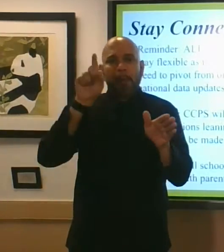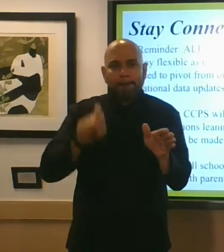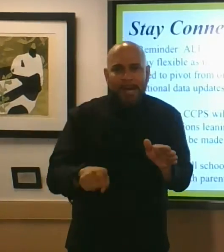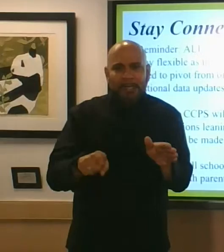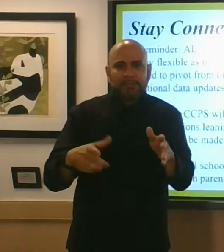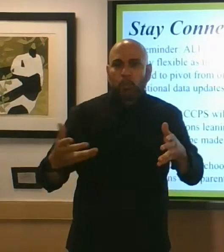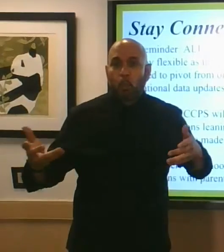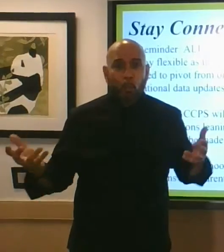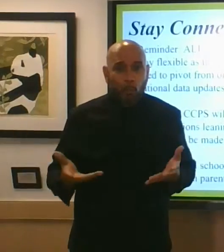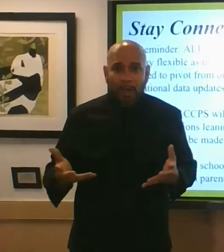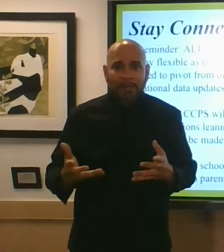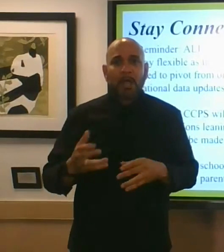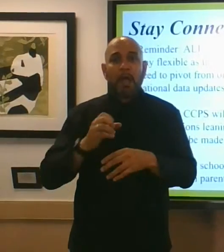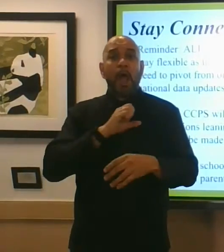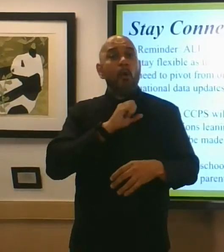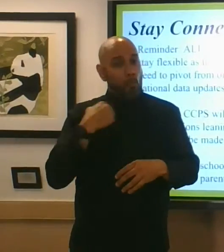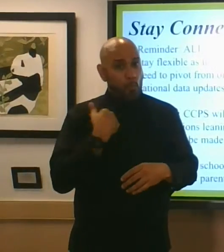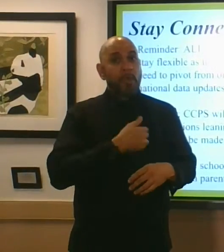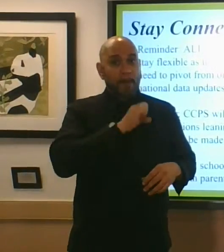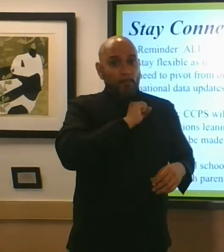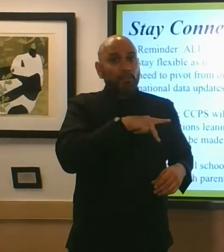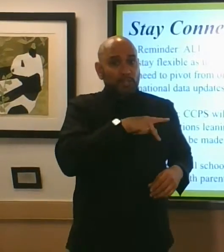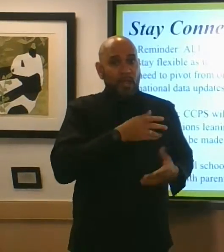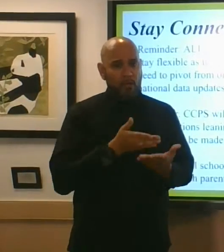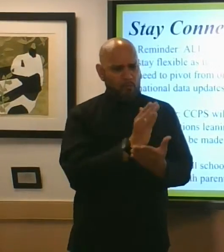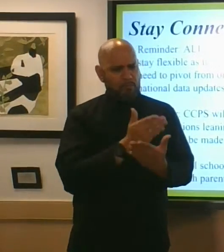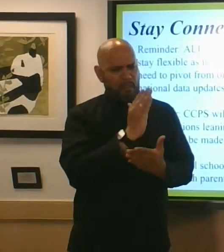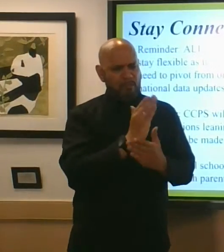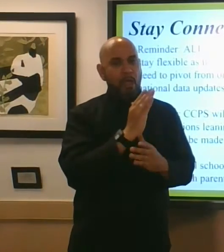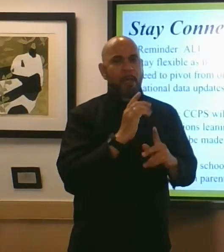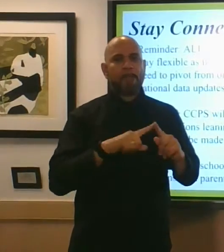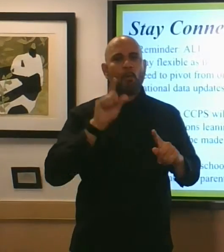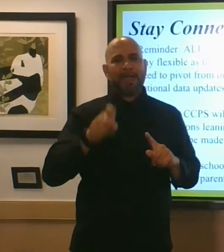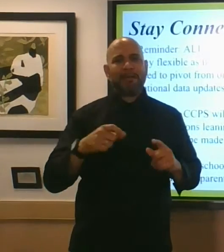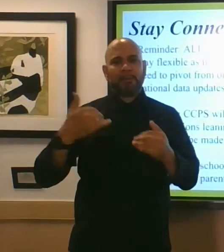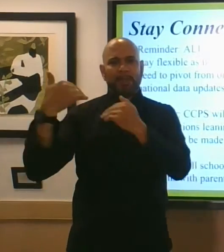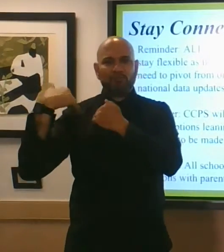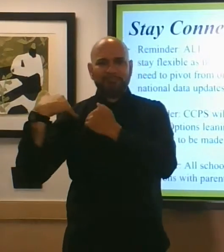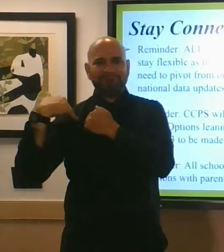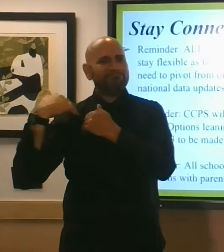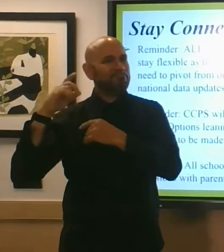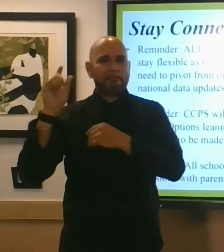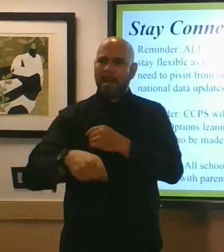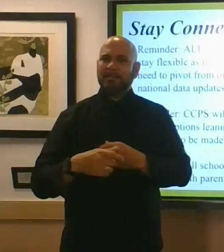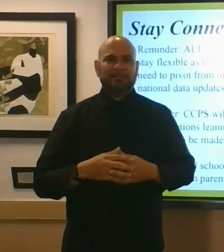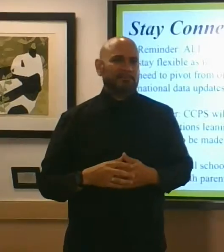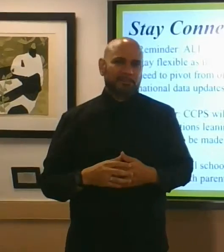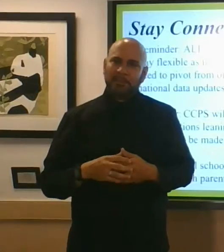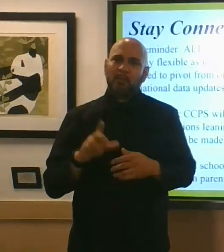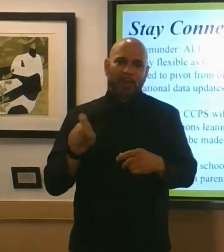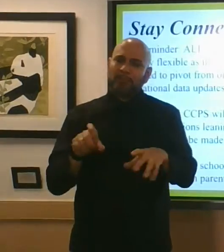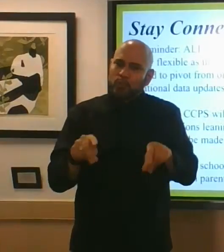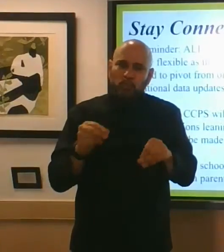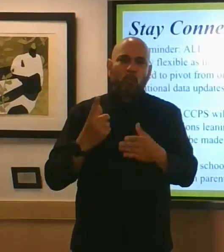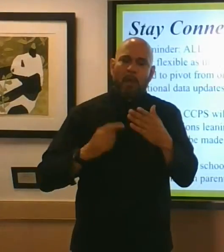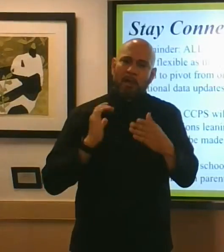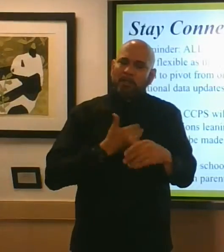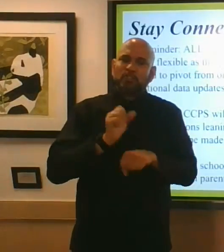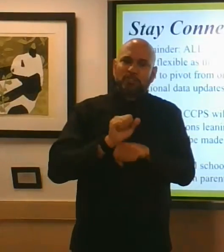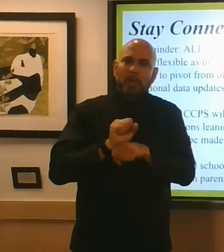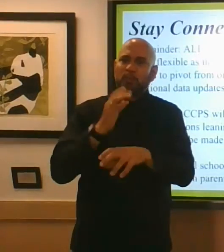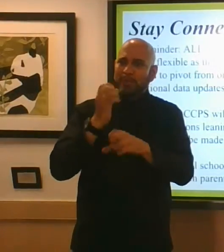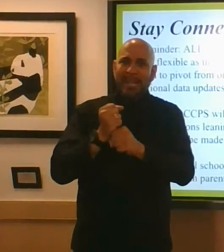while we appreciate our rights we've got to be responsible and we've got to do what it takes to get this data